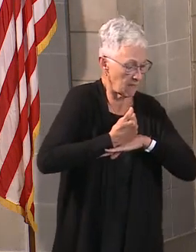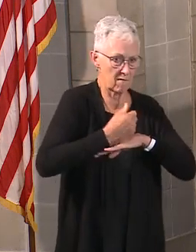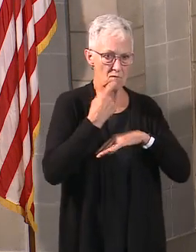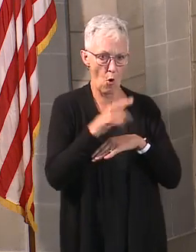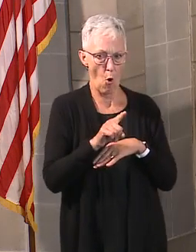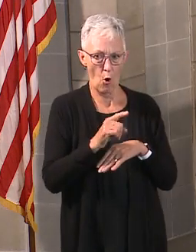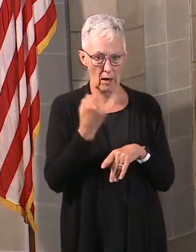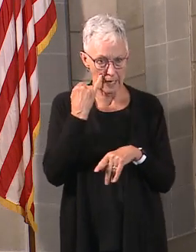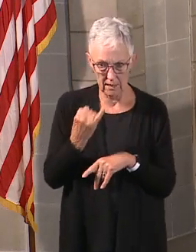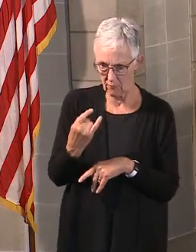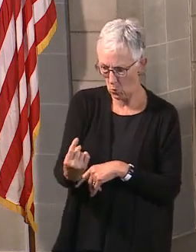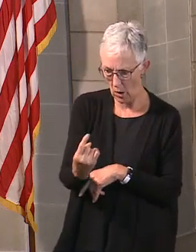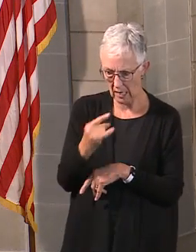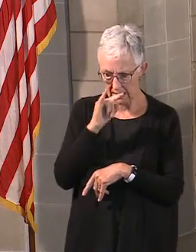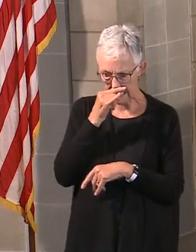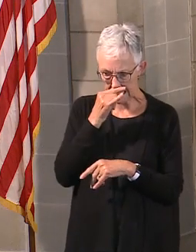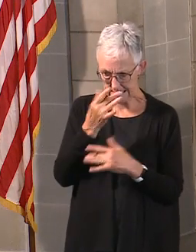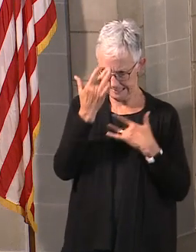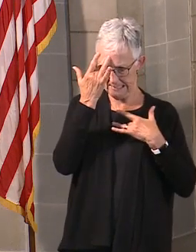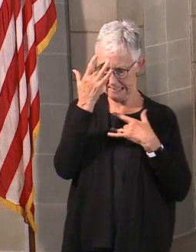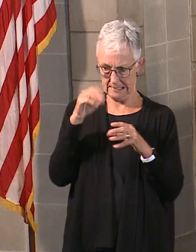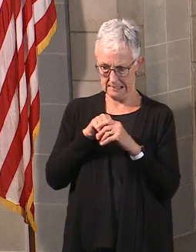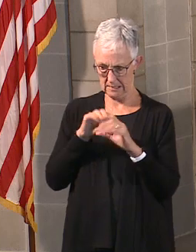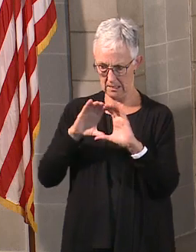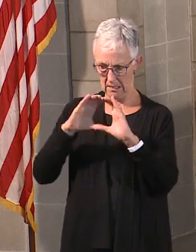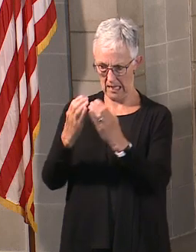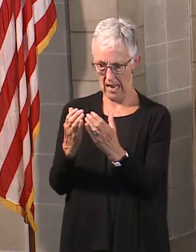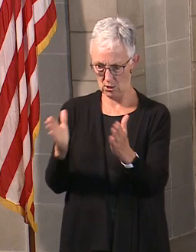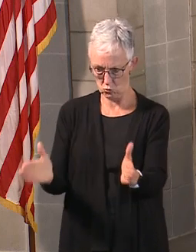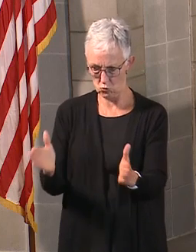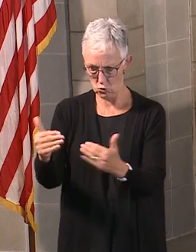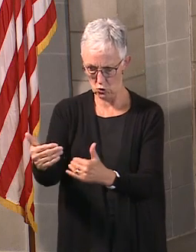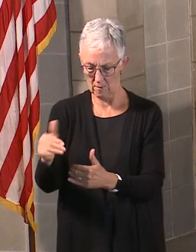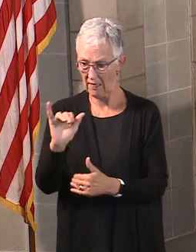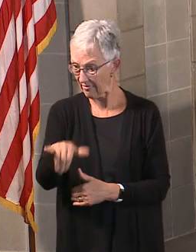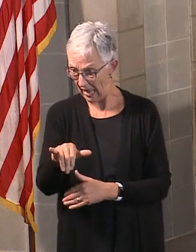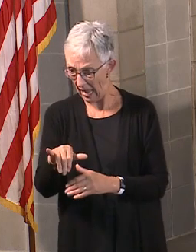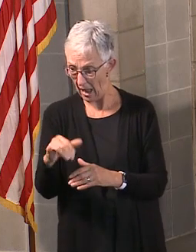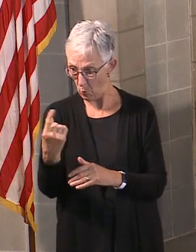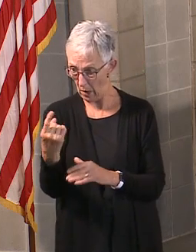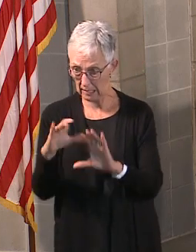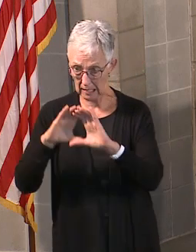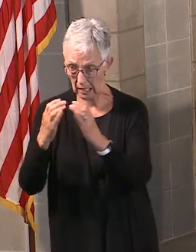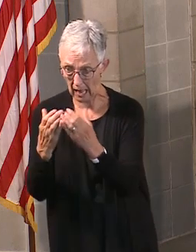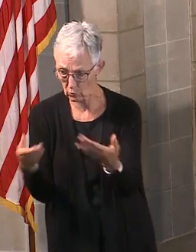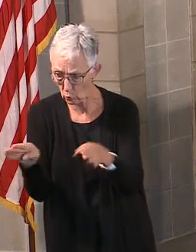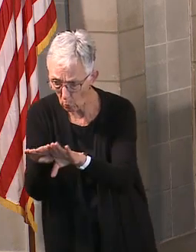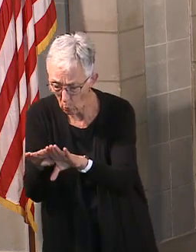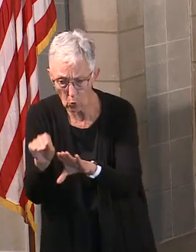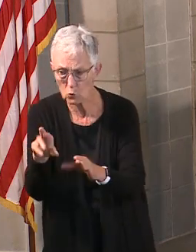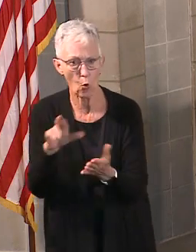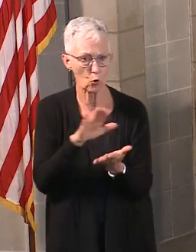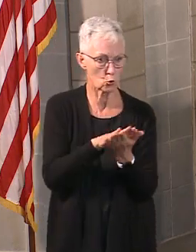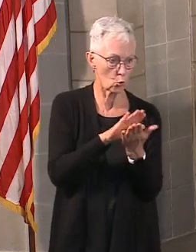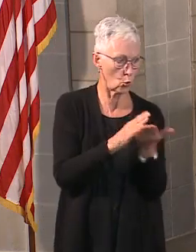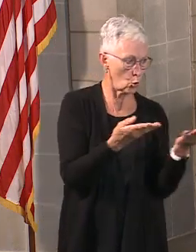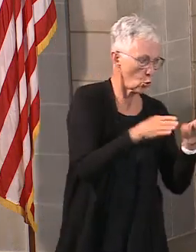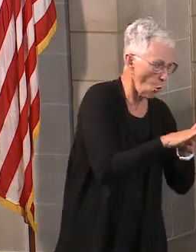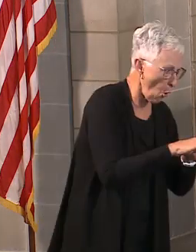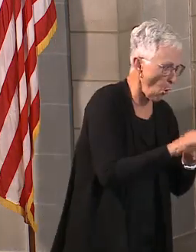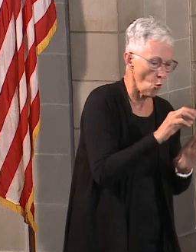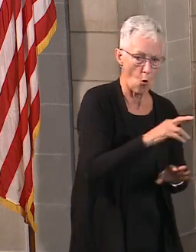two? Are there going to be a way to maybe make sure that classroom doesn't go to school for that day? Like, do we have a protocol in place yet? Yeah. So,